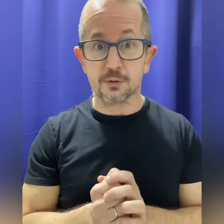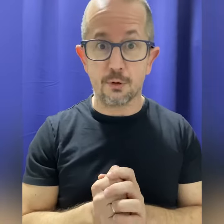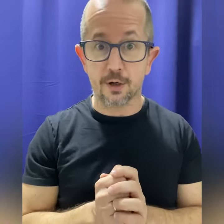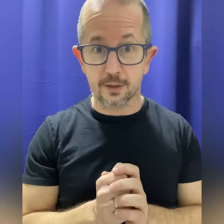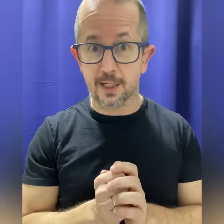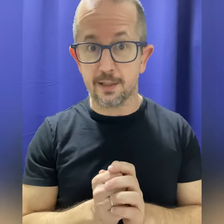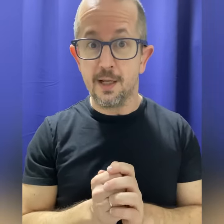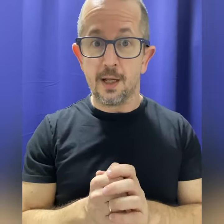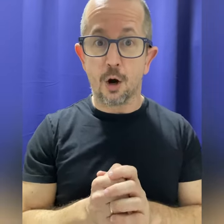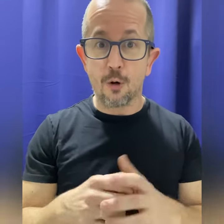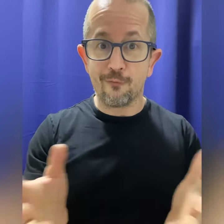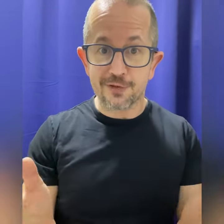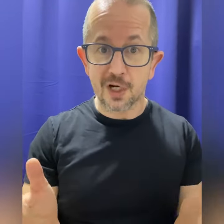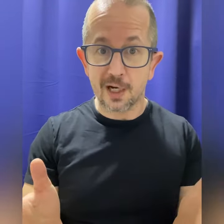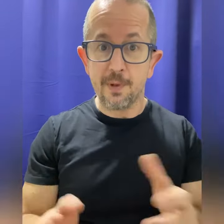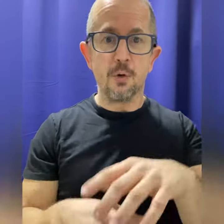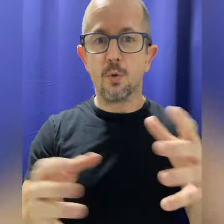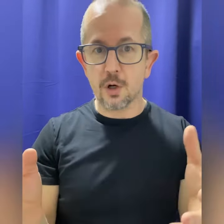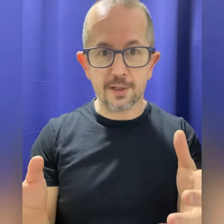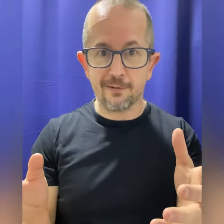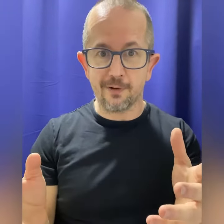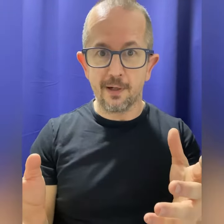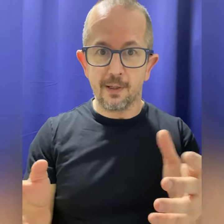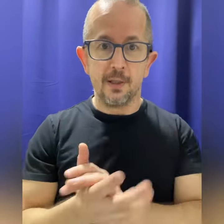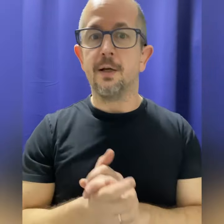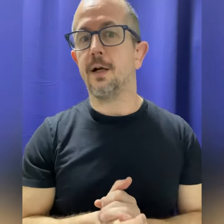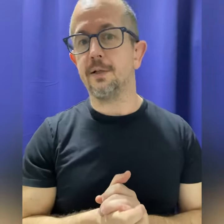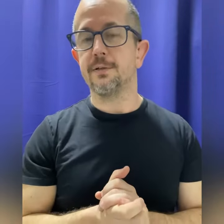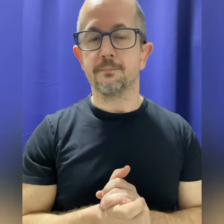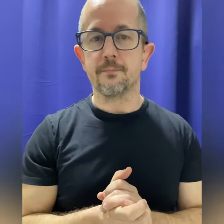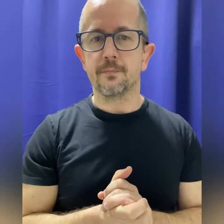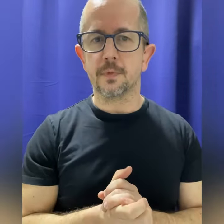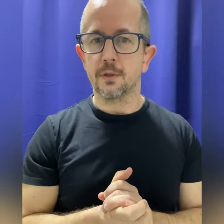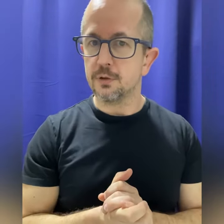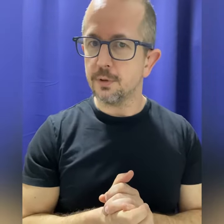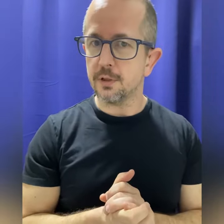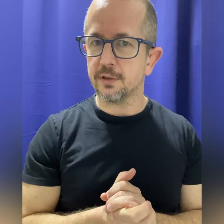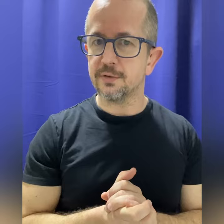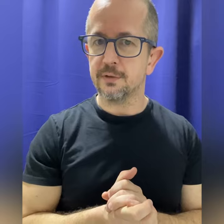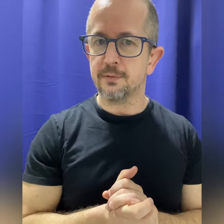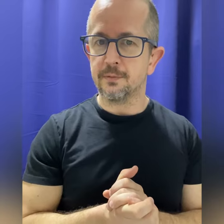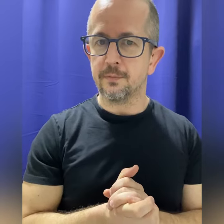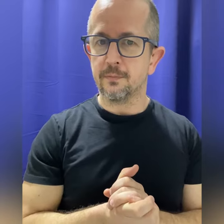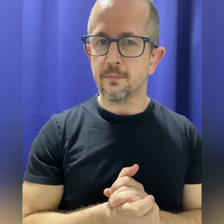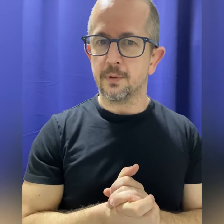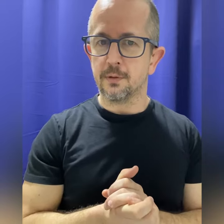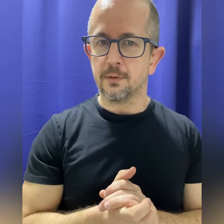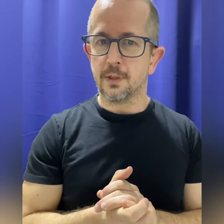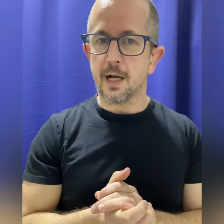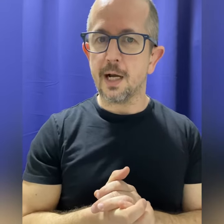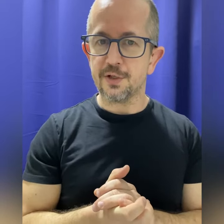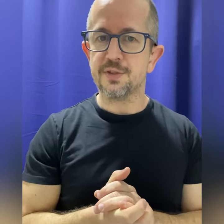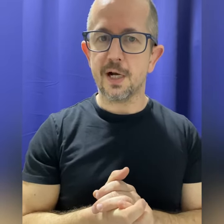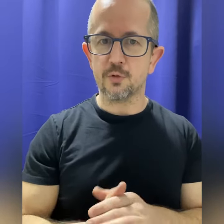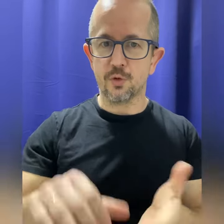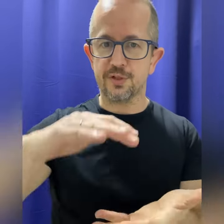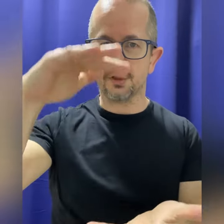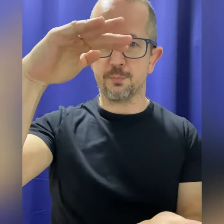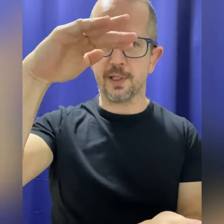work again, overtime, whatever. And to be honest, I started with such a big